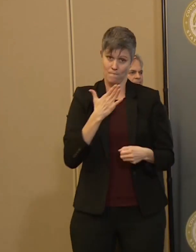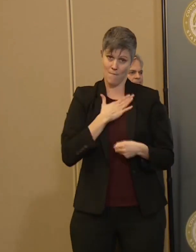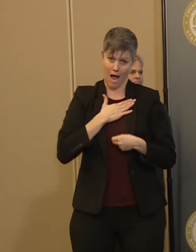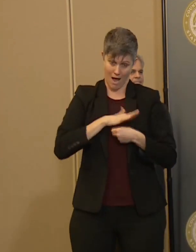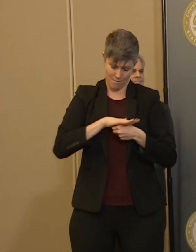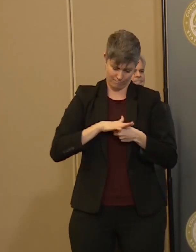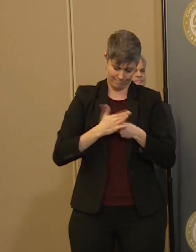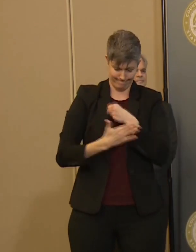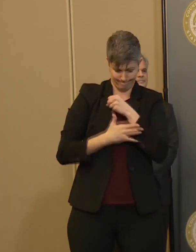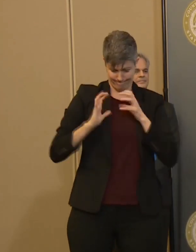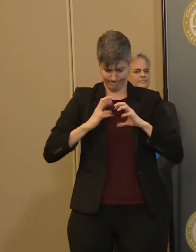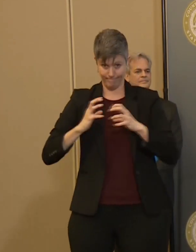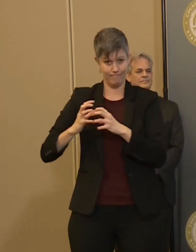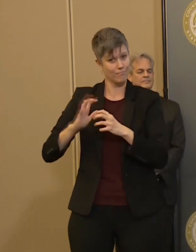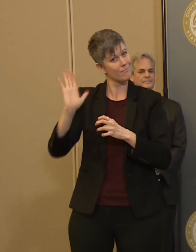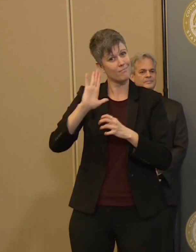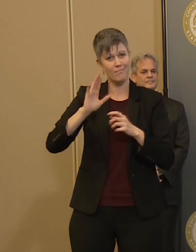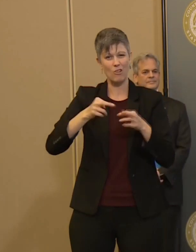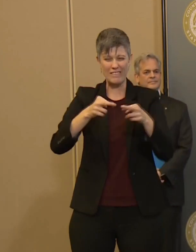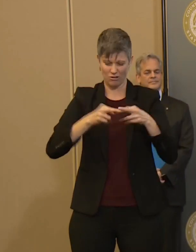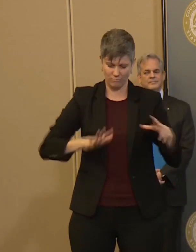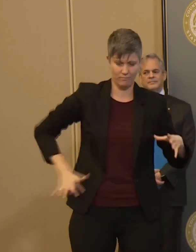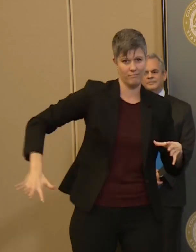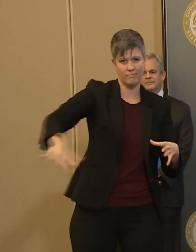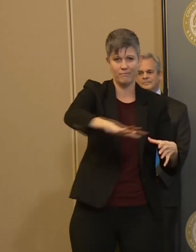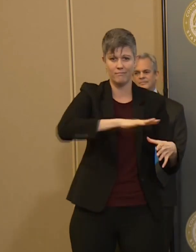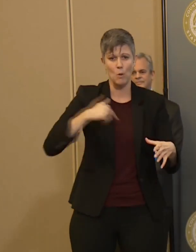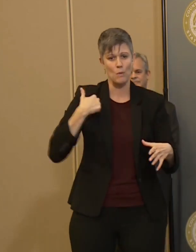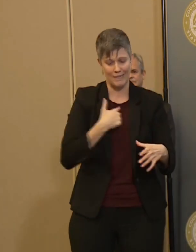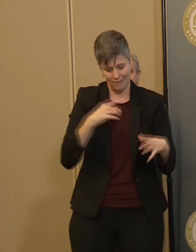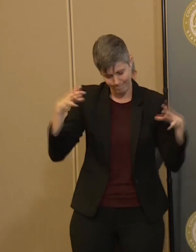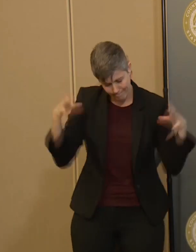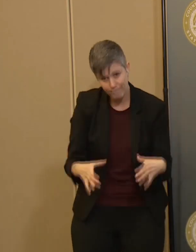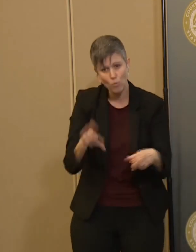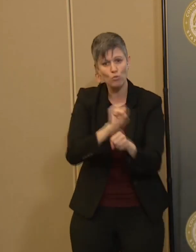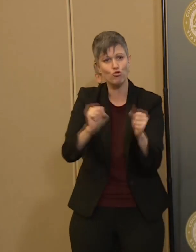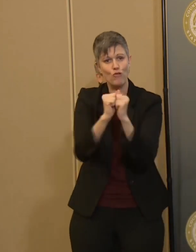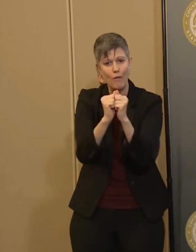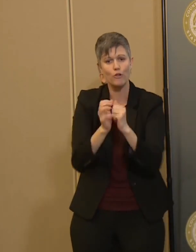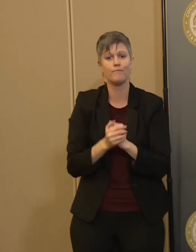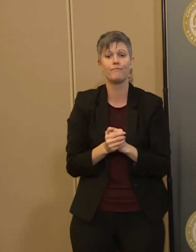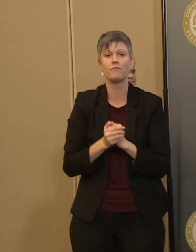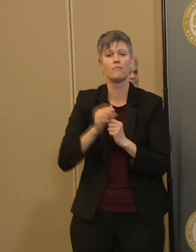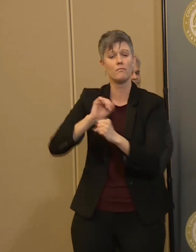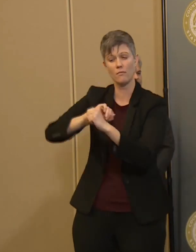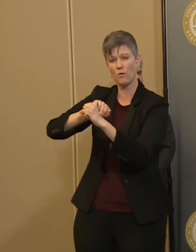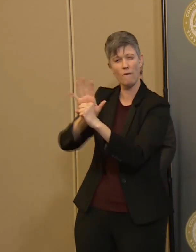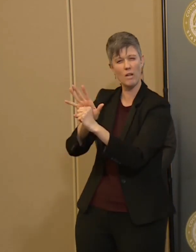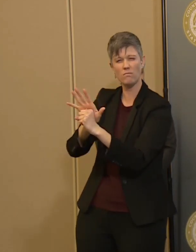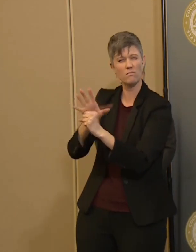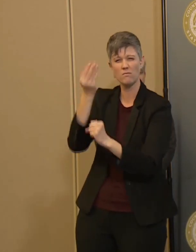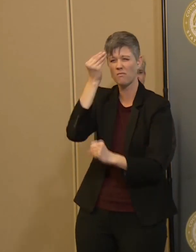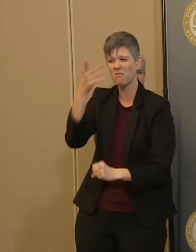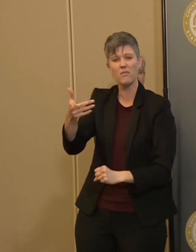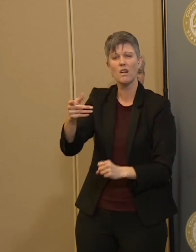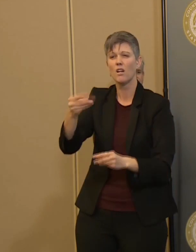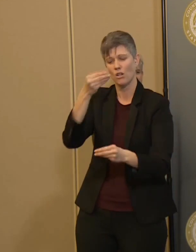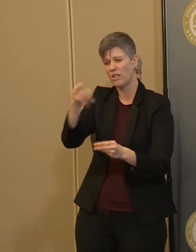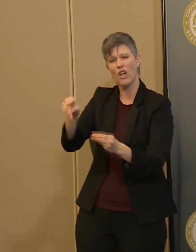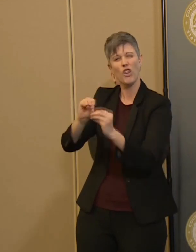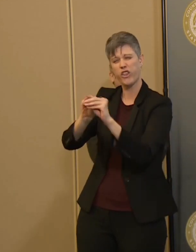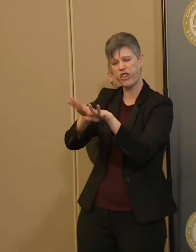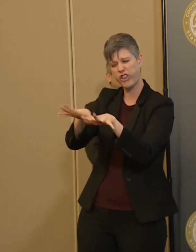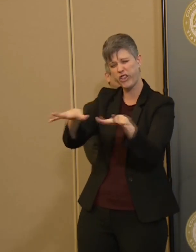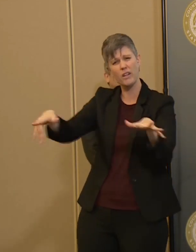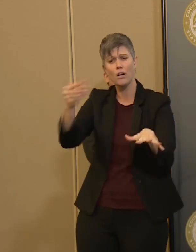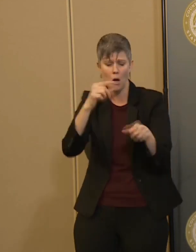approach to fighting something that we're facing. The coronavirus knows no boundaries. It knows not Williamson County